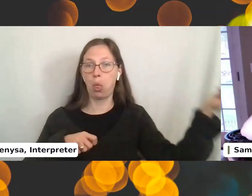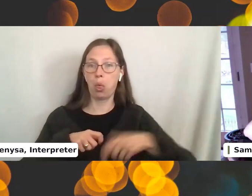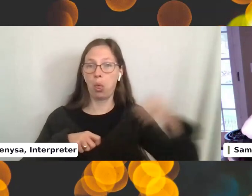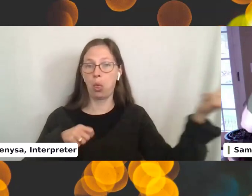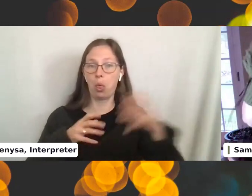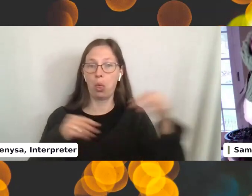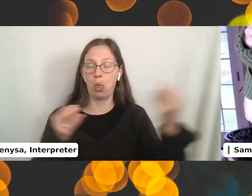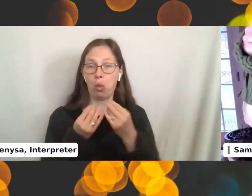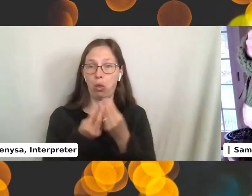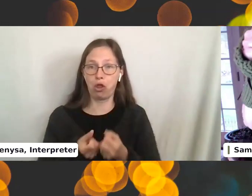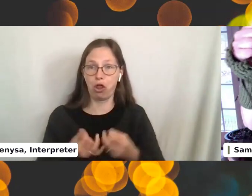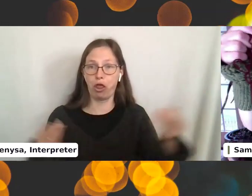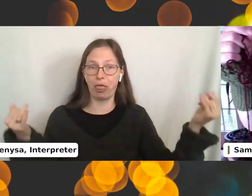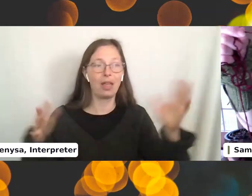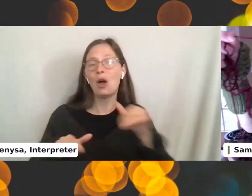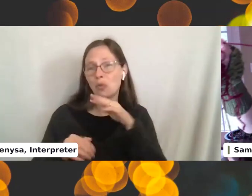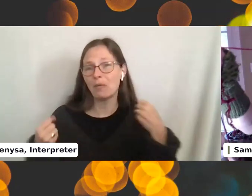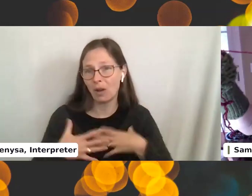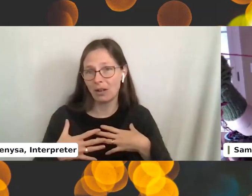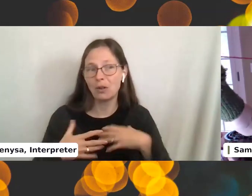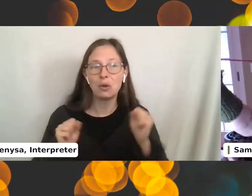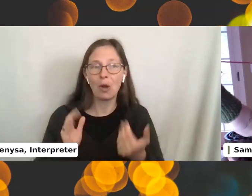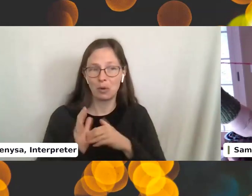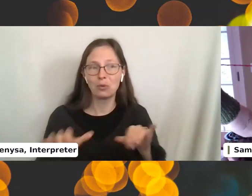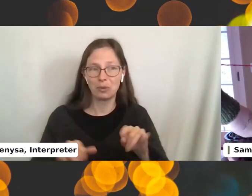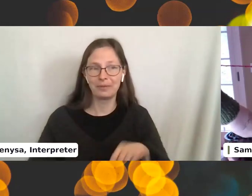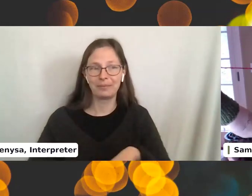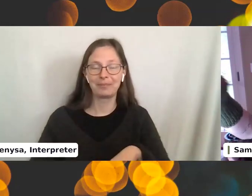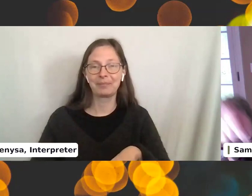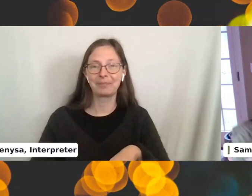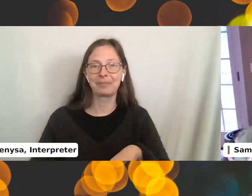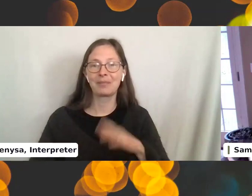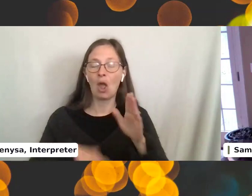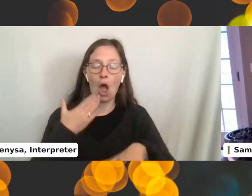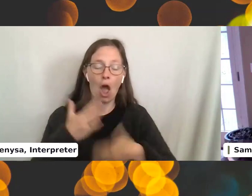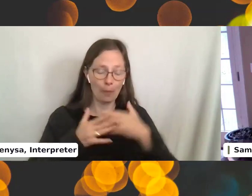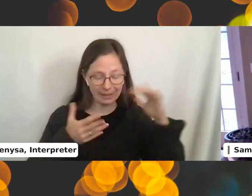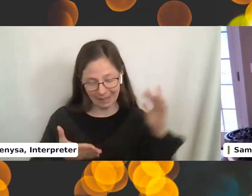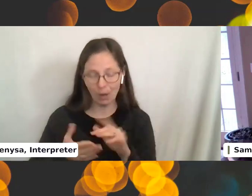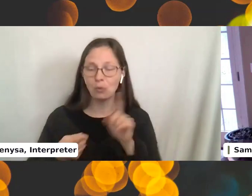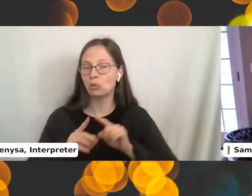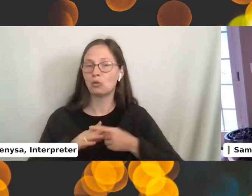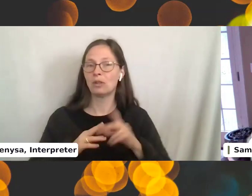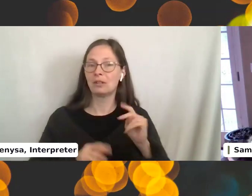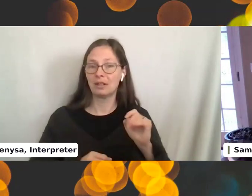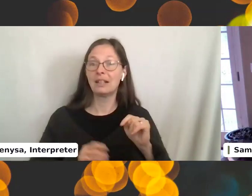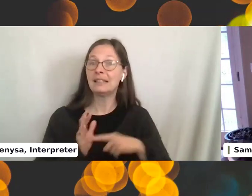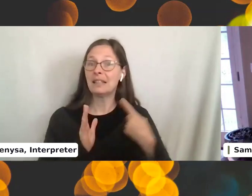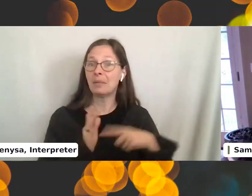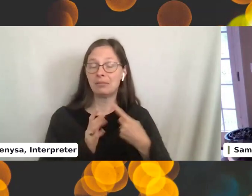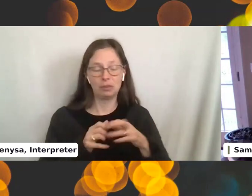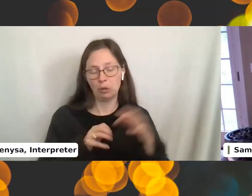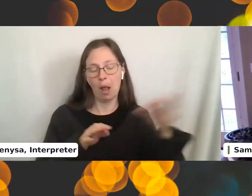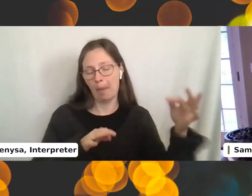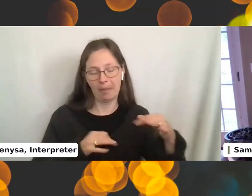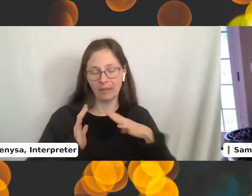Don't be afraid. can just redo it. Down to the original knot. Sometimes, you know, just pull it all up. I'm just